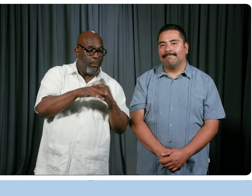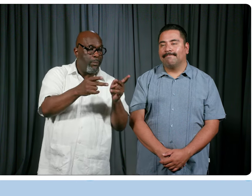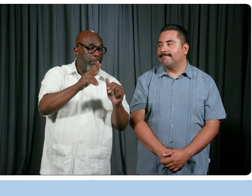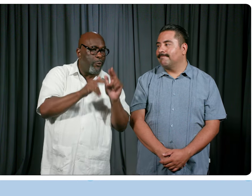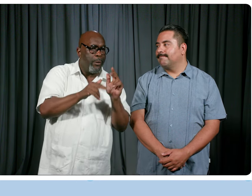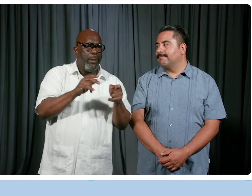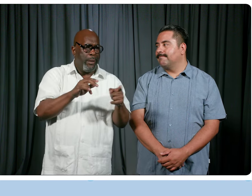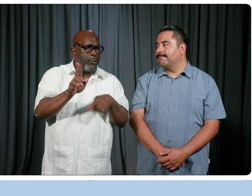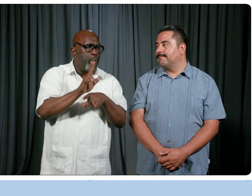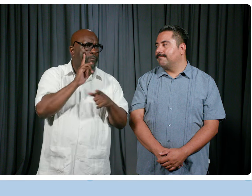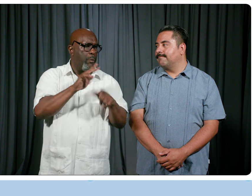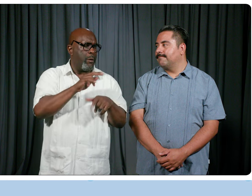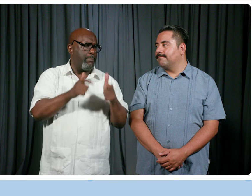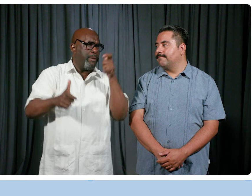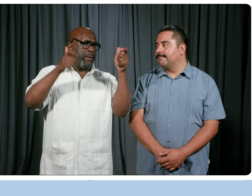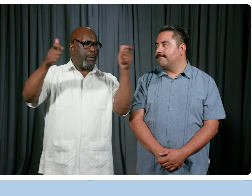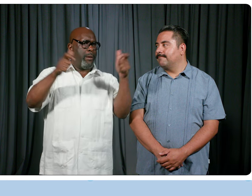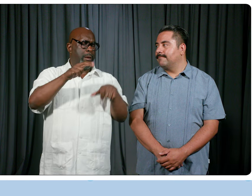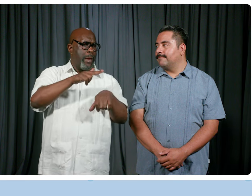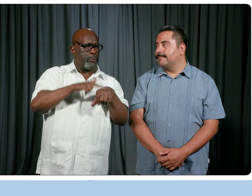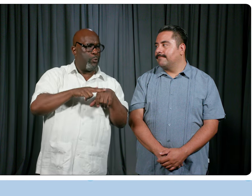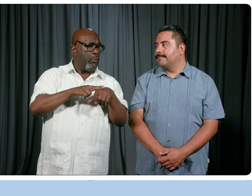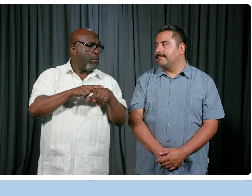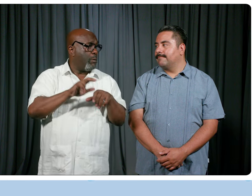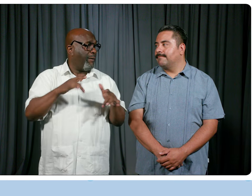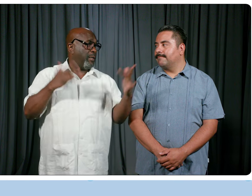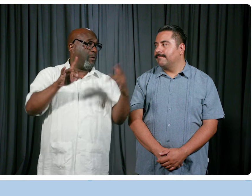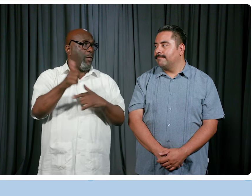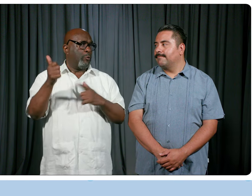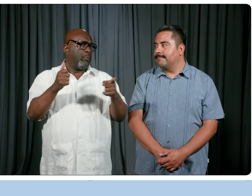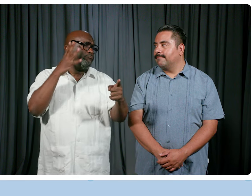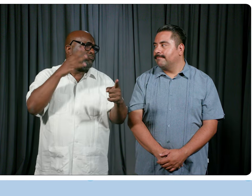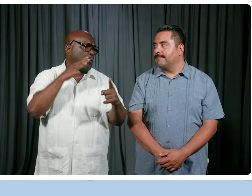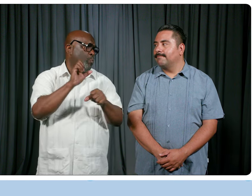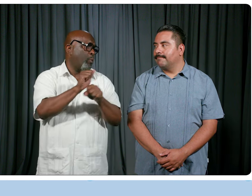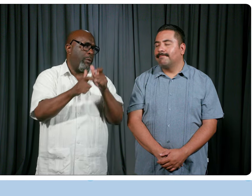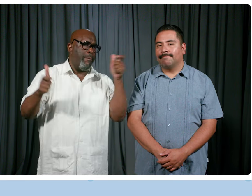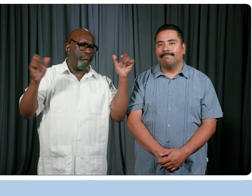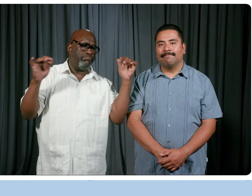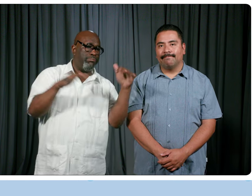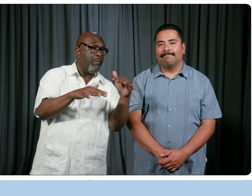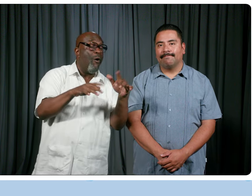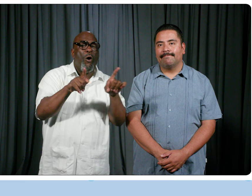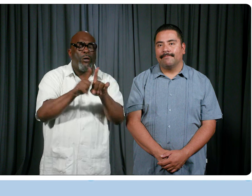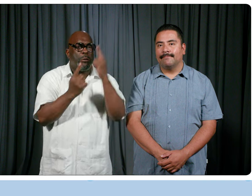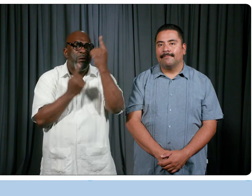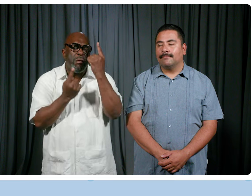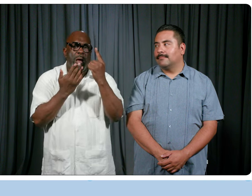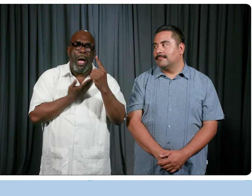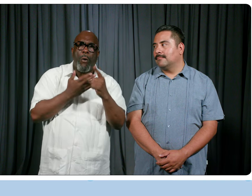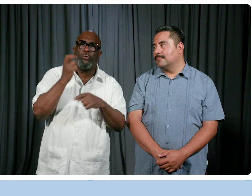used for major national other events and activities. So, you know, they have had experience working with large groups and just looking at our transportation